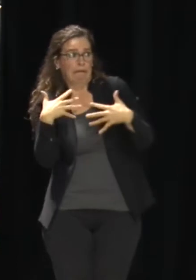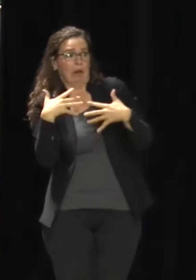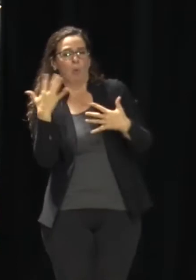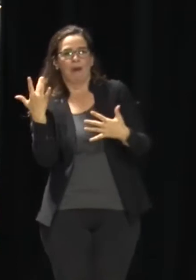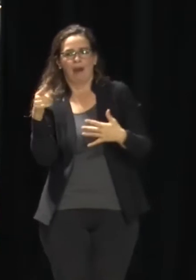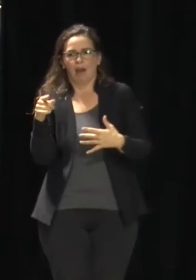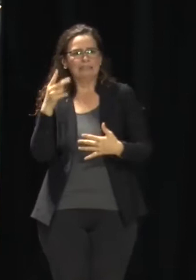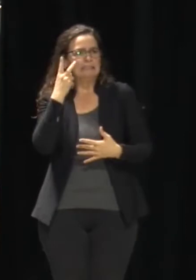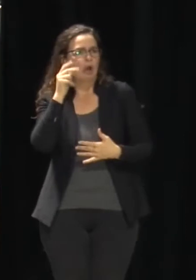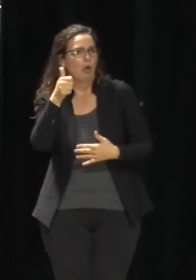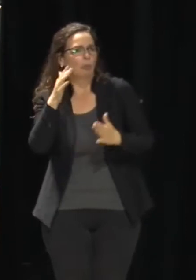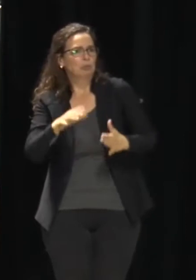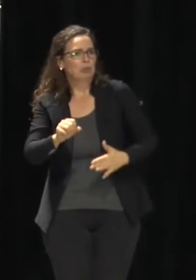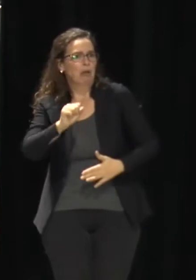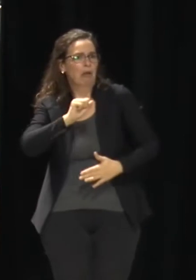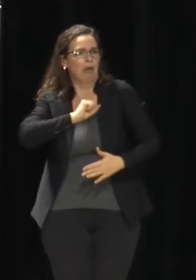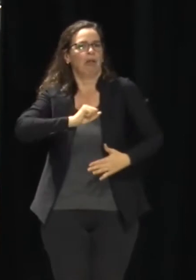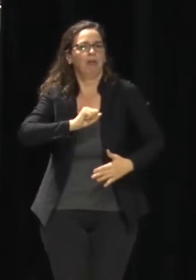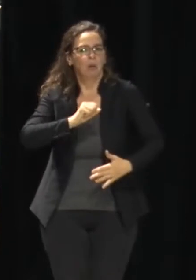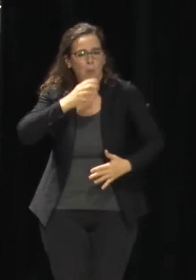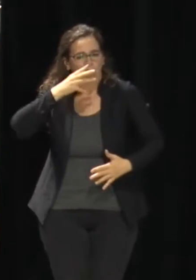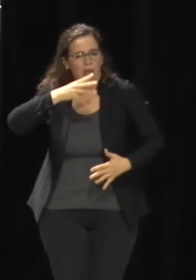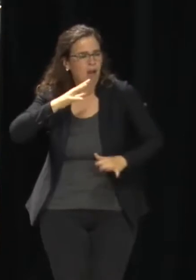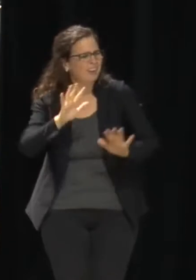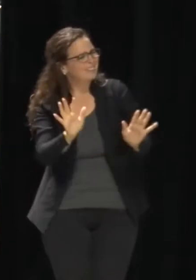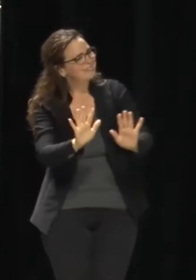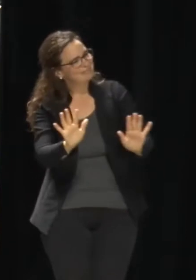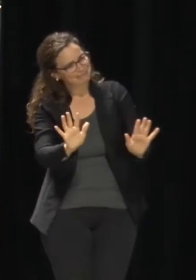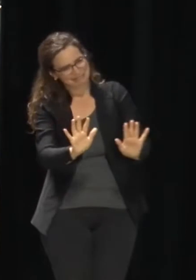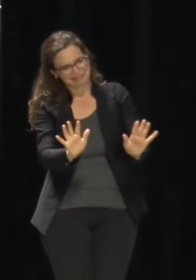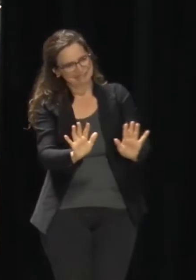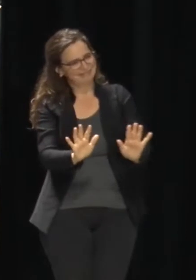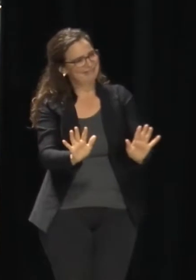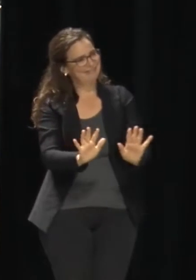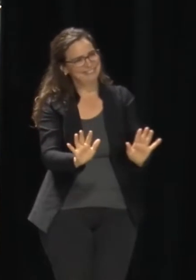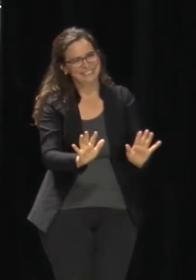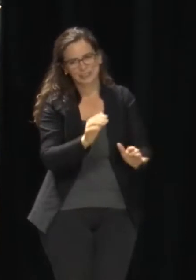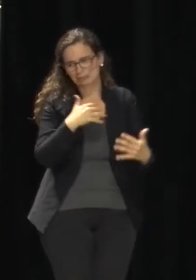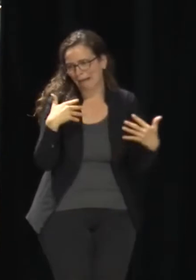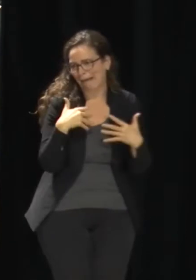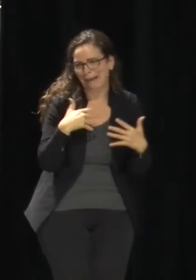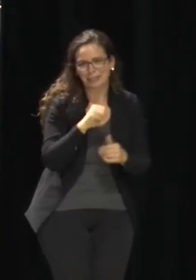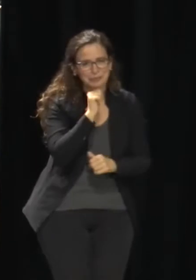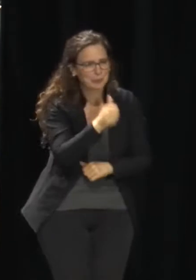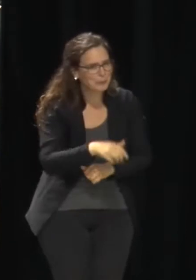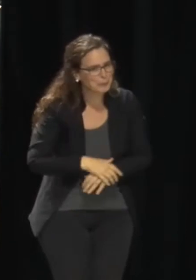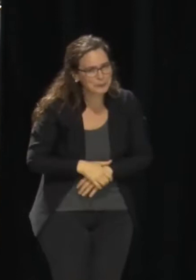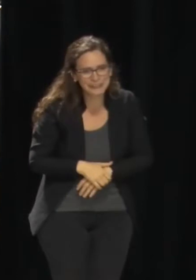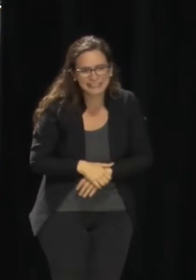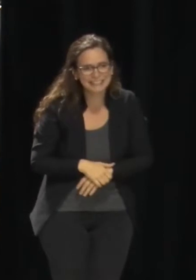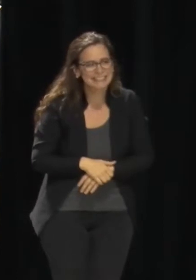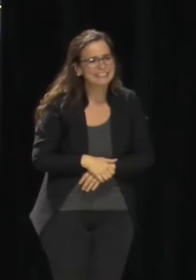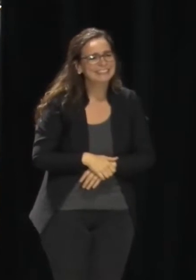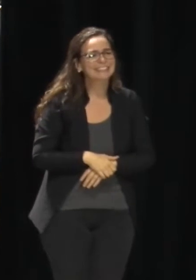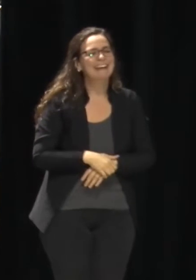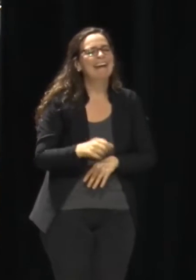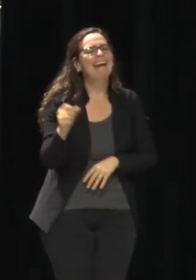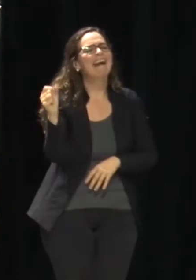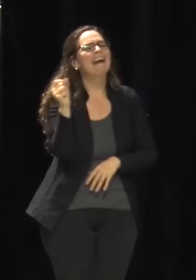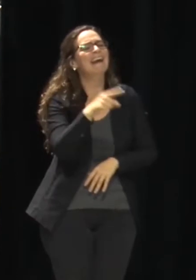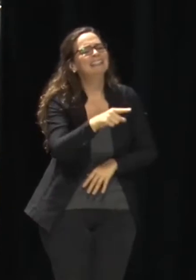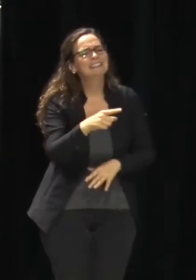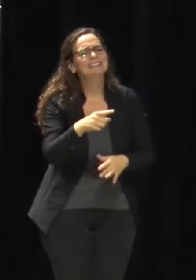everyone's patience with the registration process. I want to just give everybody a couple